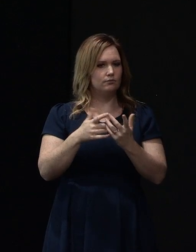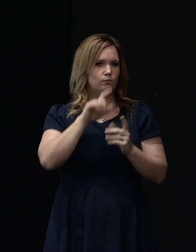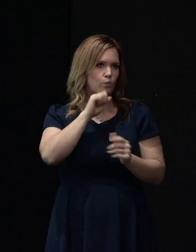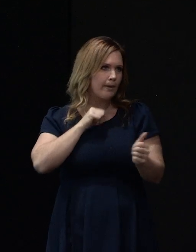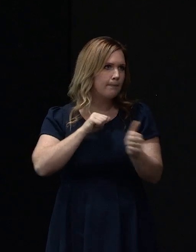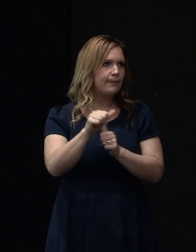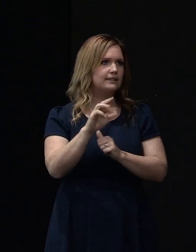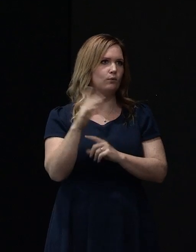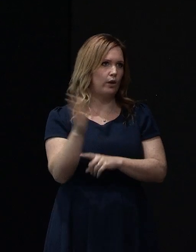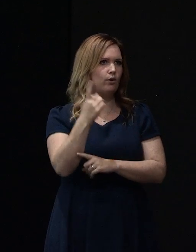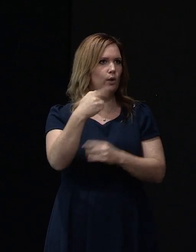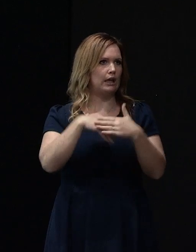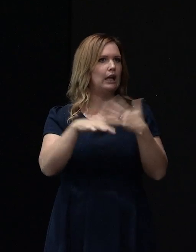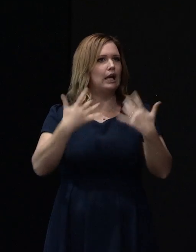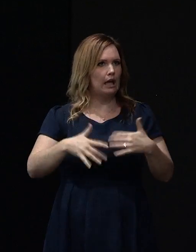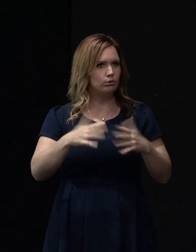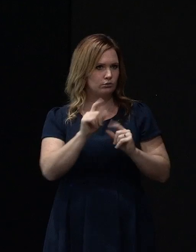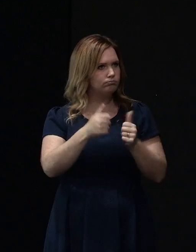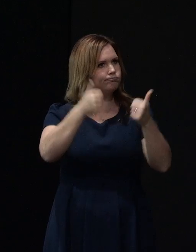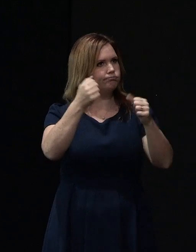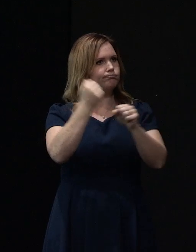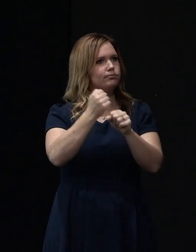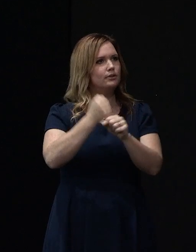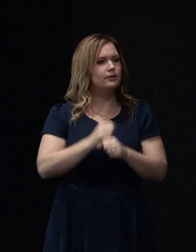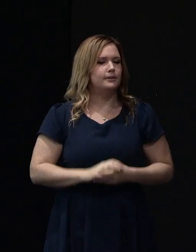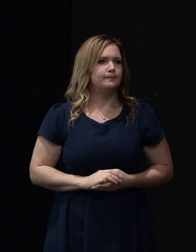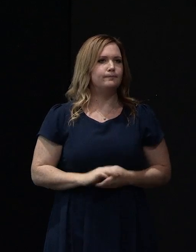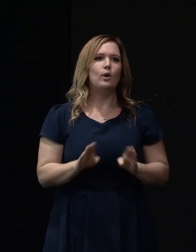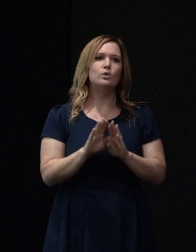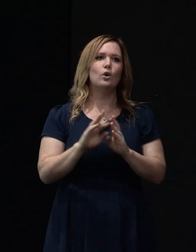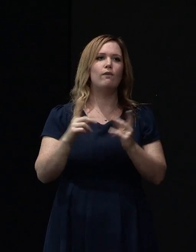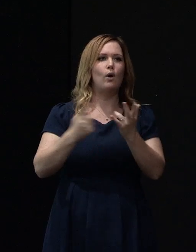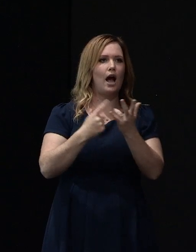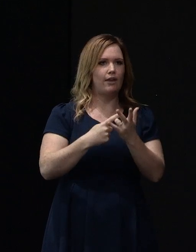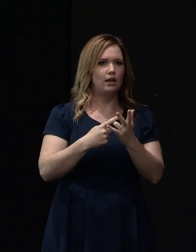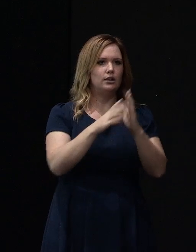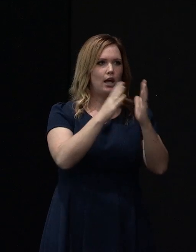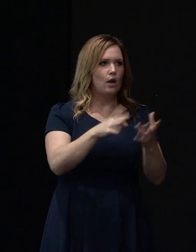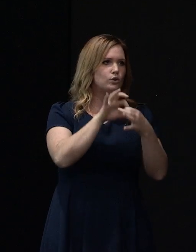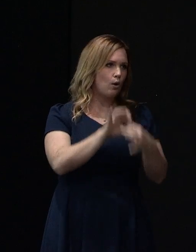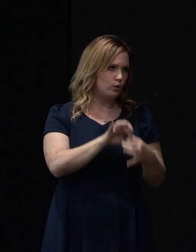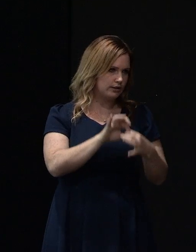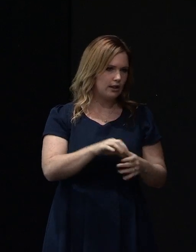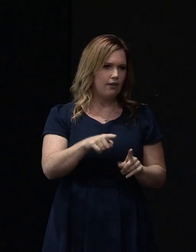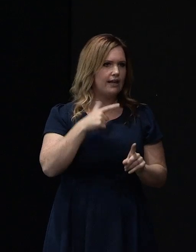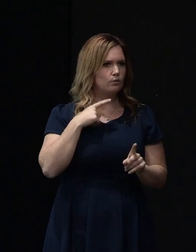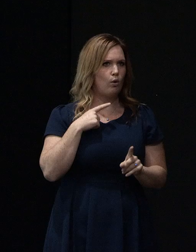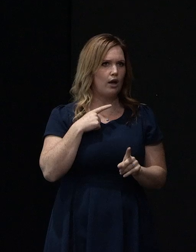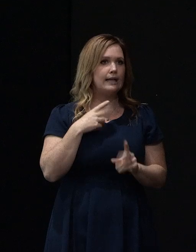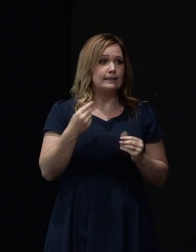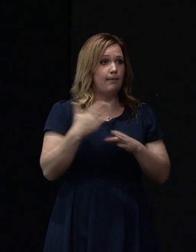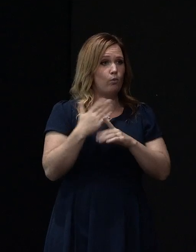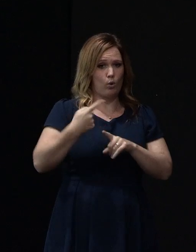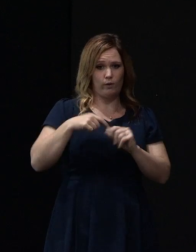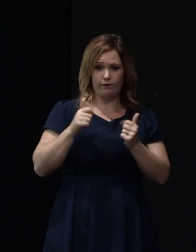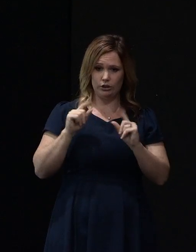everyone in Canterbury and to those other property owners. And that's why we filmed some of the work